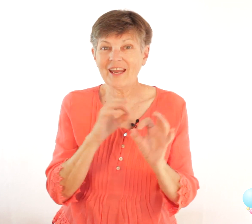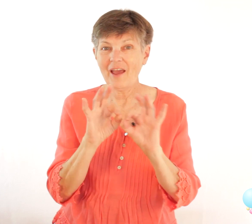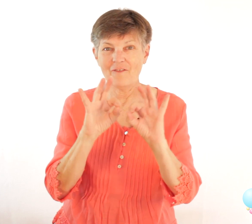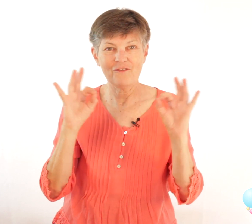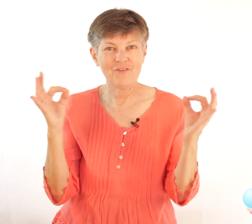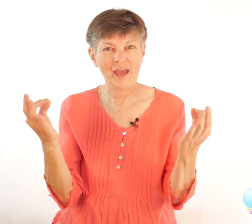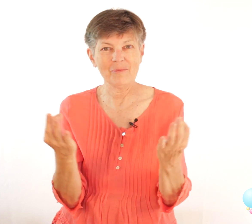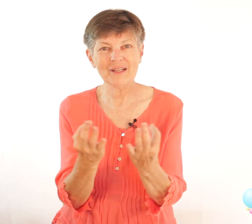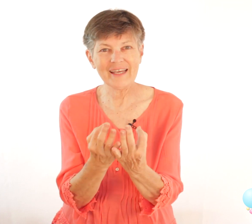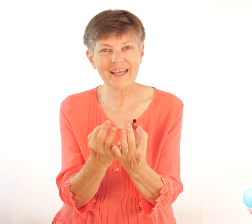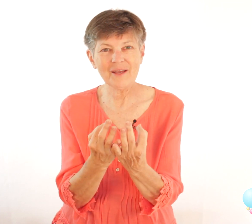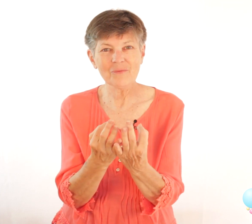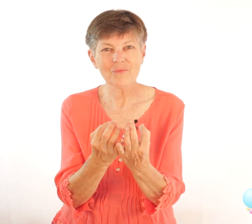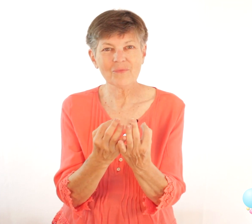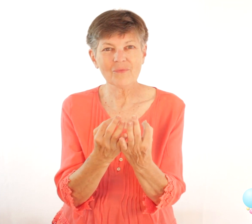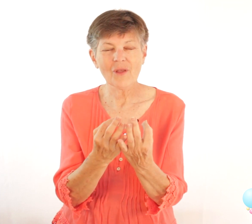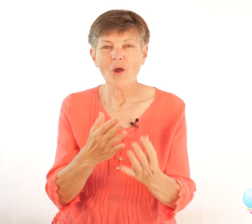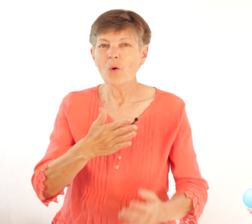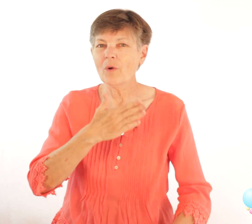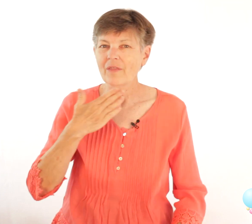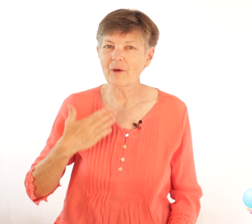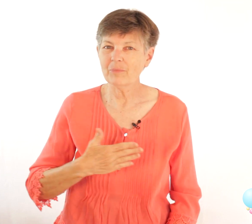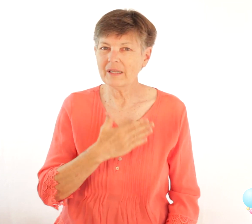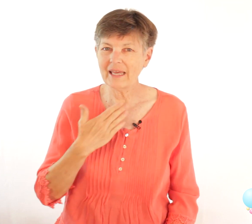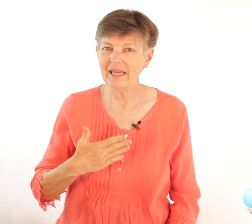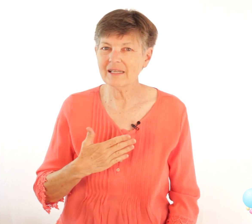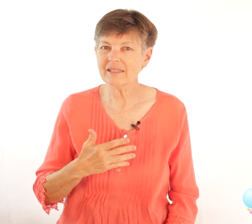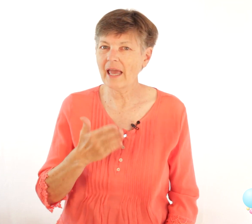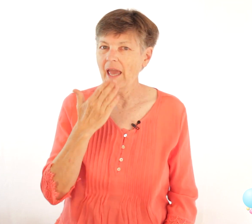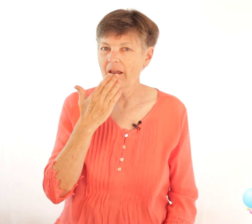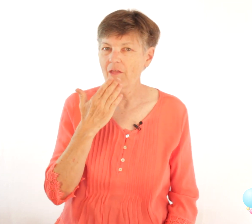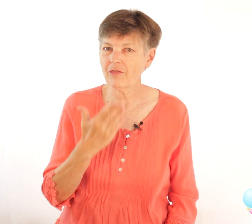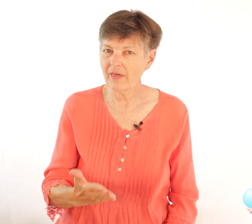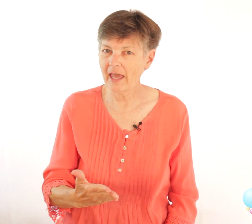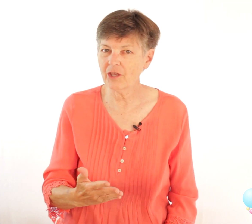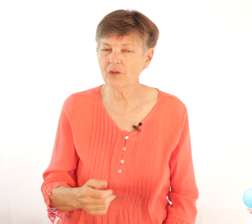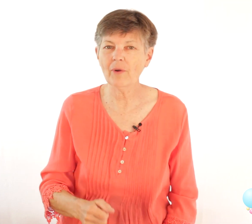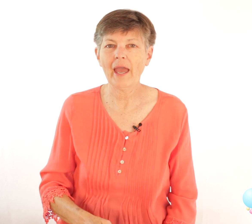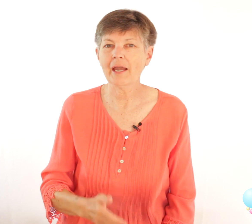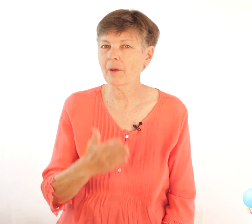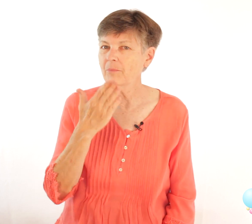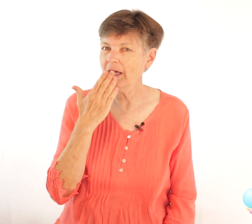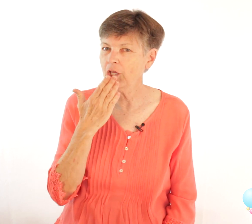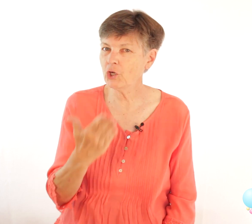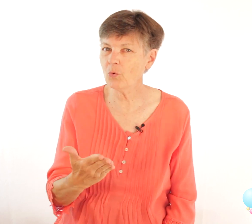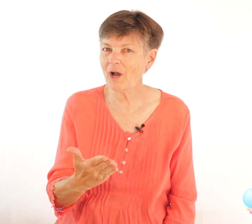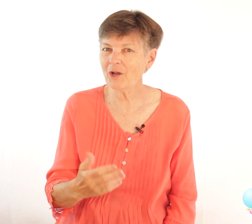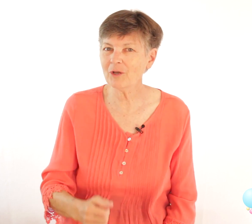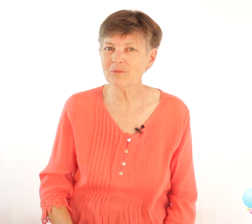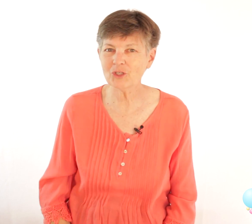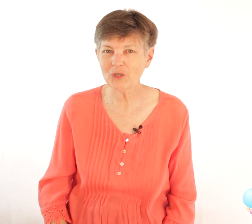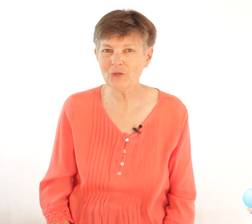family with a please and a thank you and a big you're welcome to